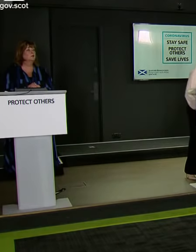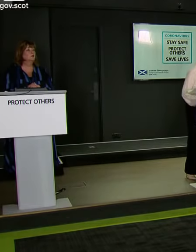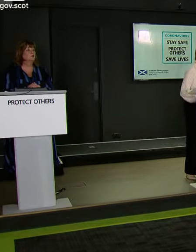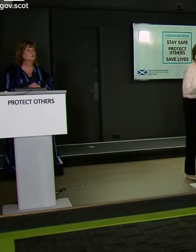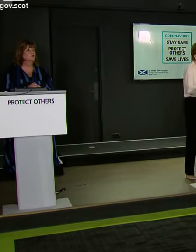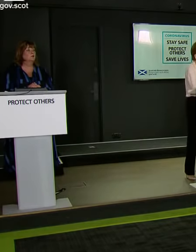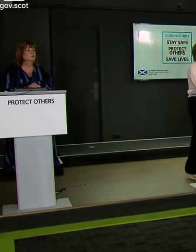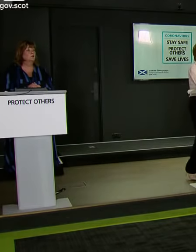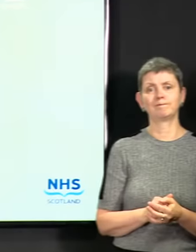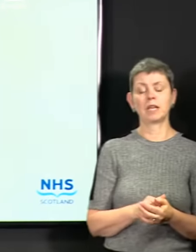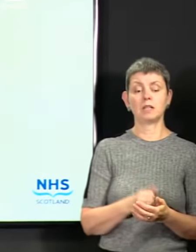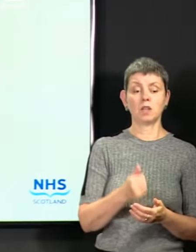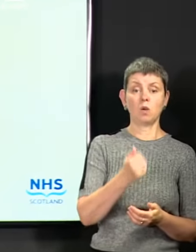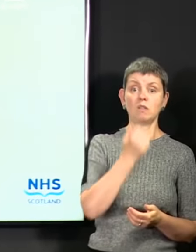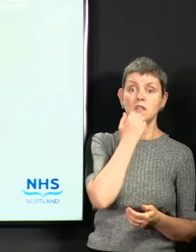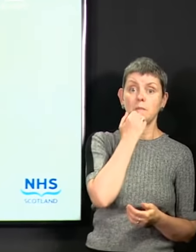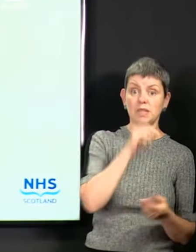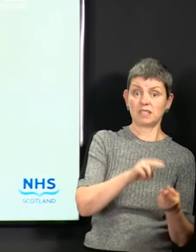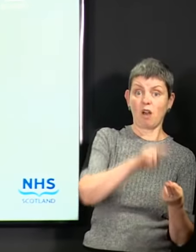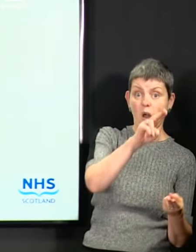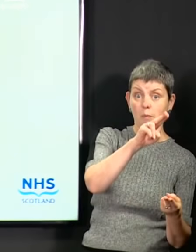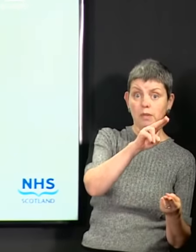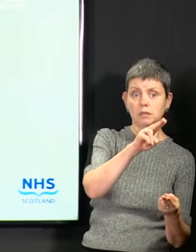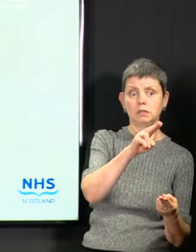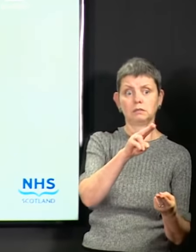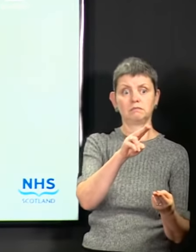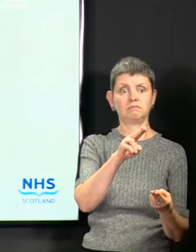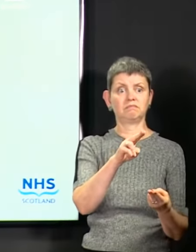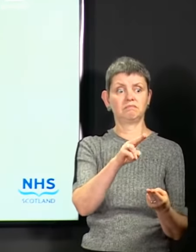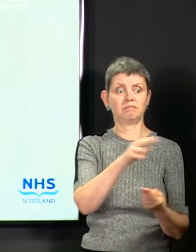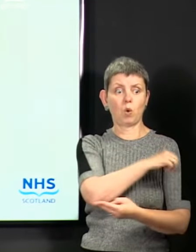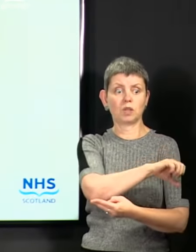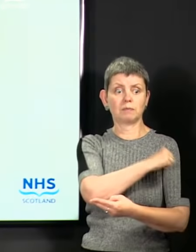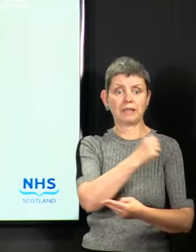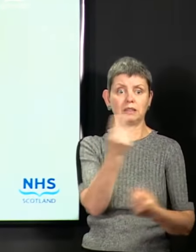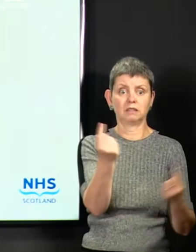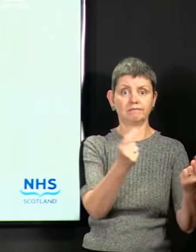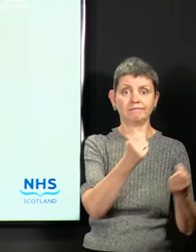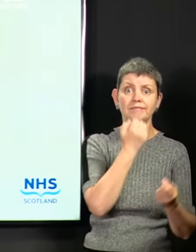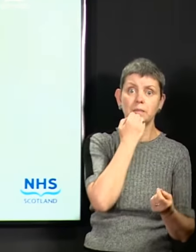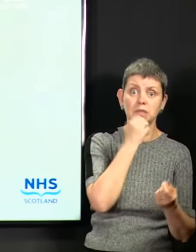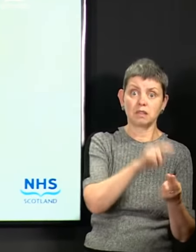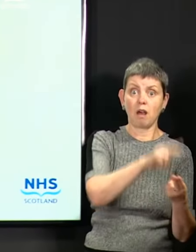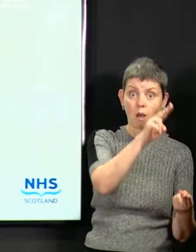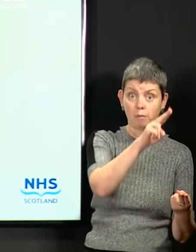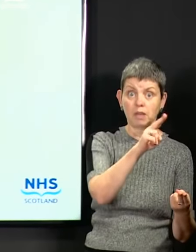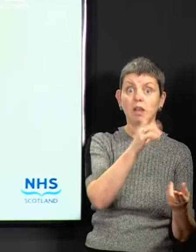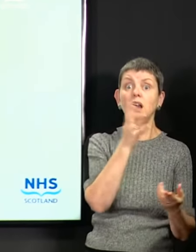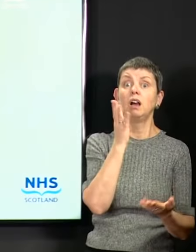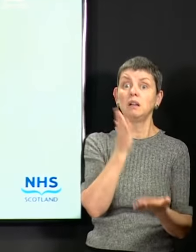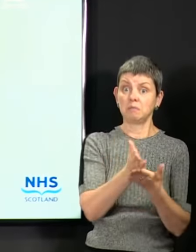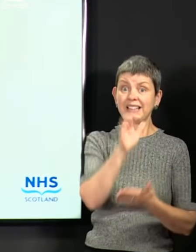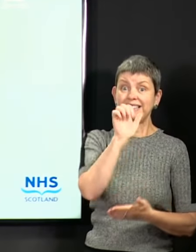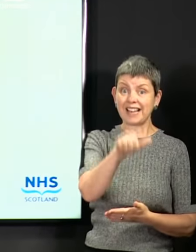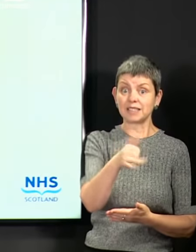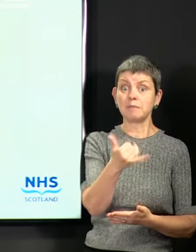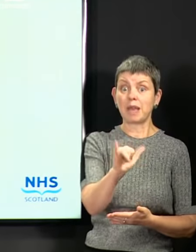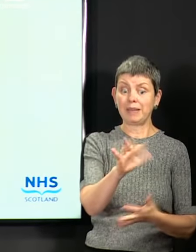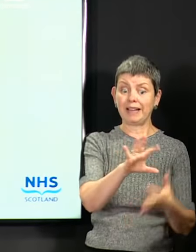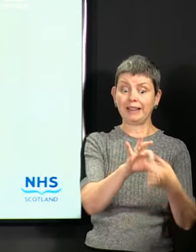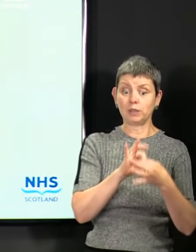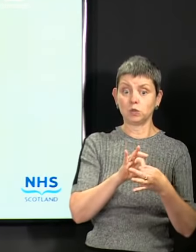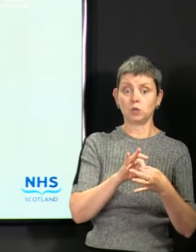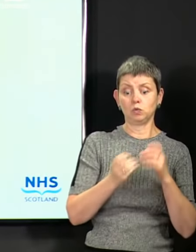increased cases, hospitalisations, ICU admissions could potentially relate to what we do. Of course it could.